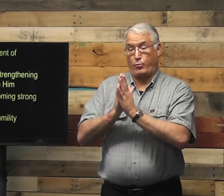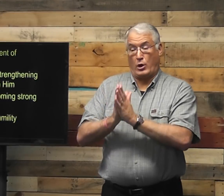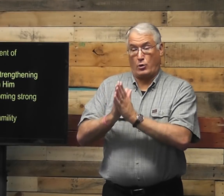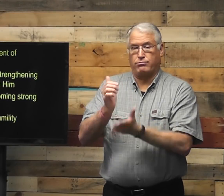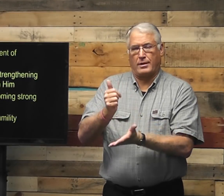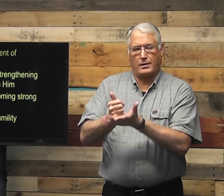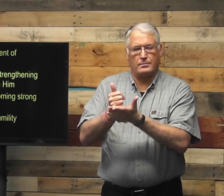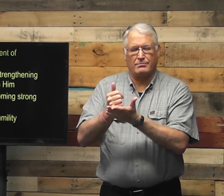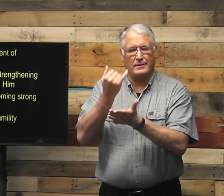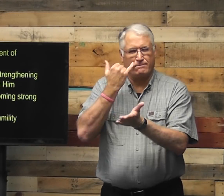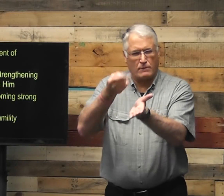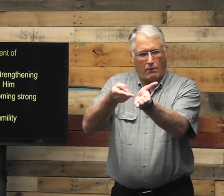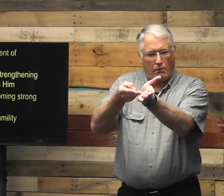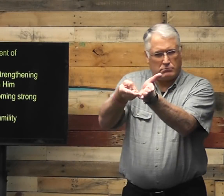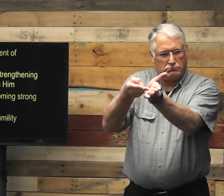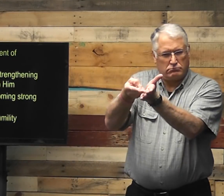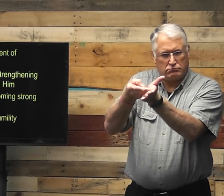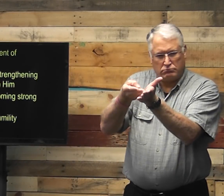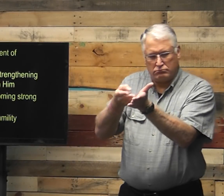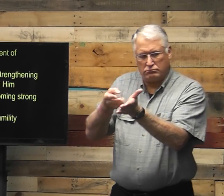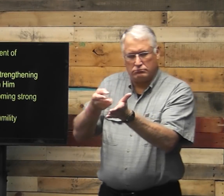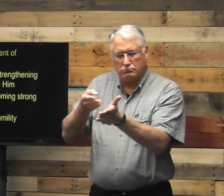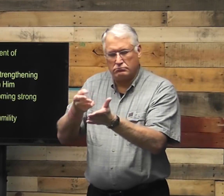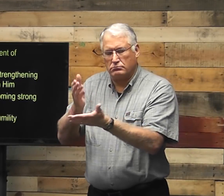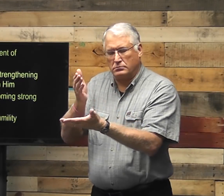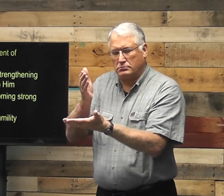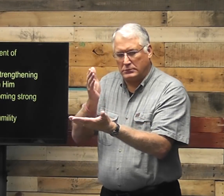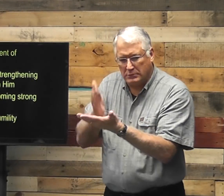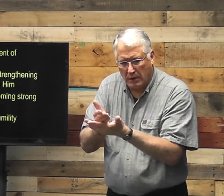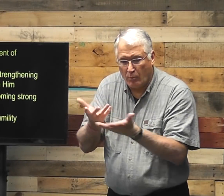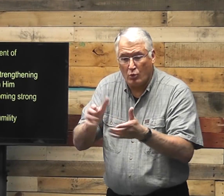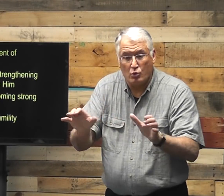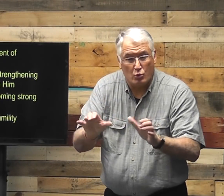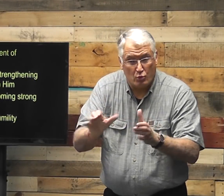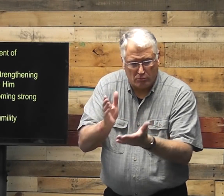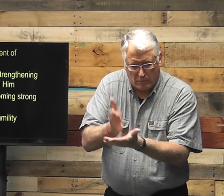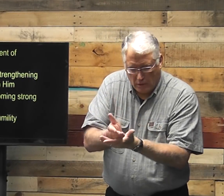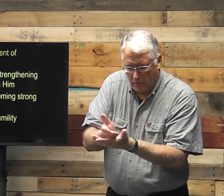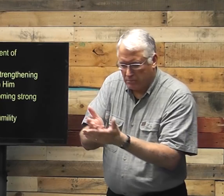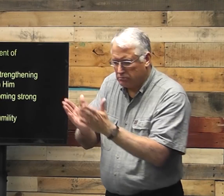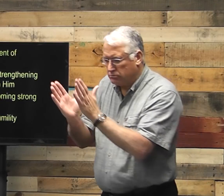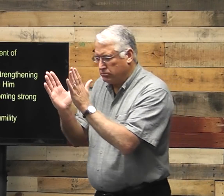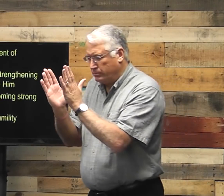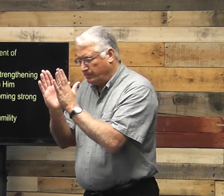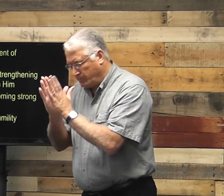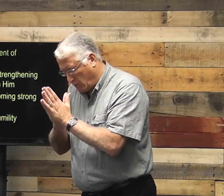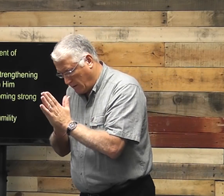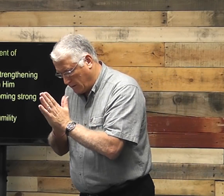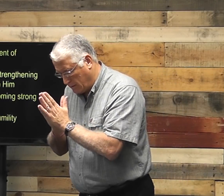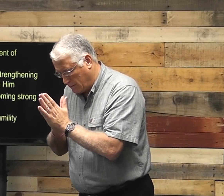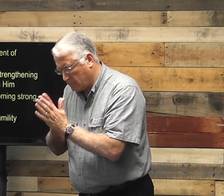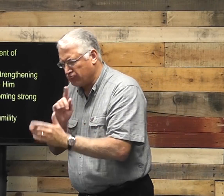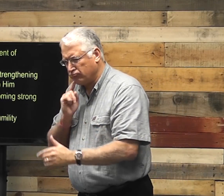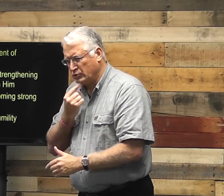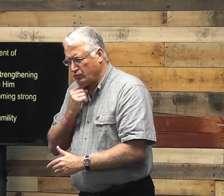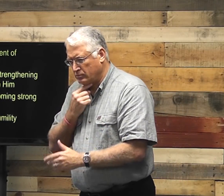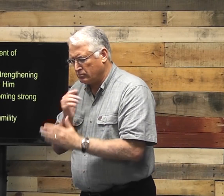God. Prayer, you know, if we're honest, if you stop what you're doing and you pray,